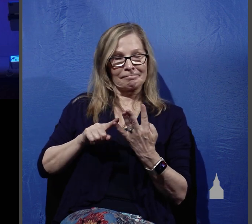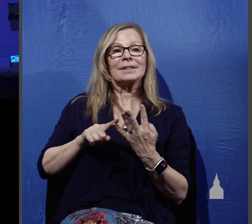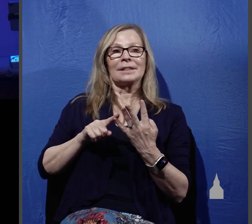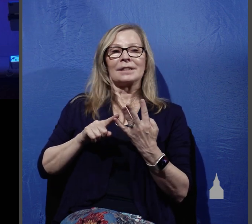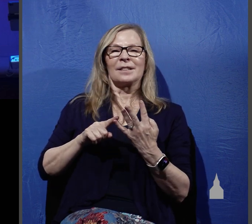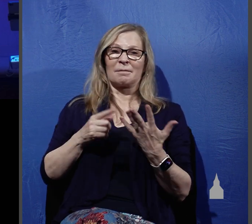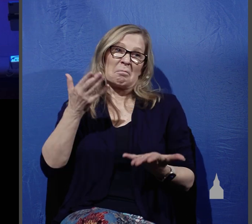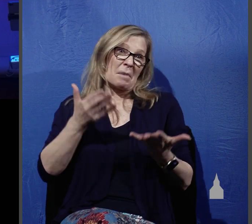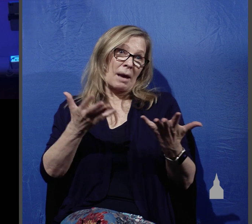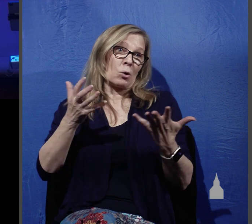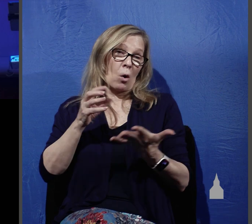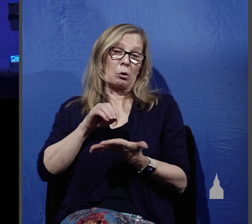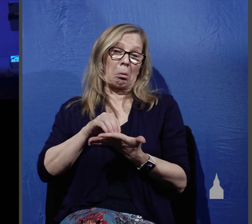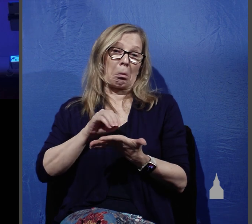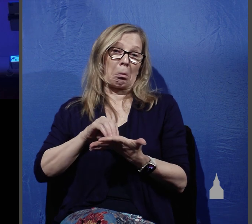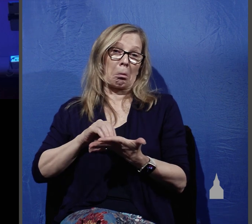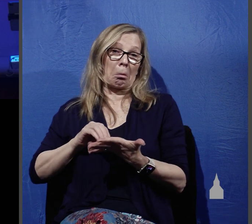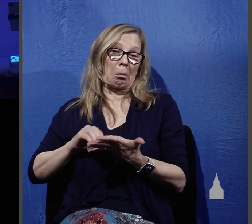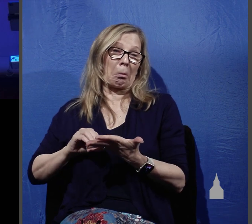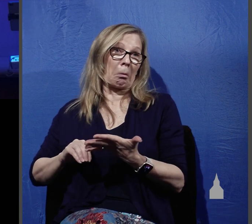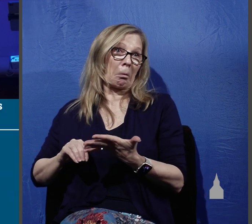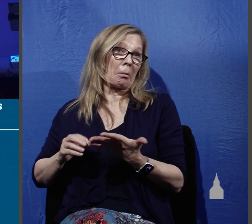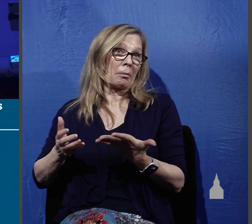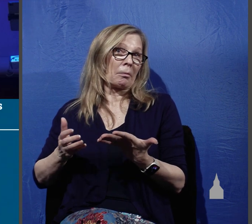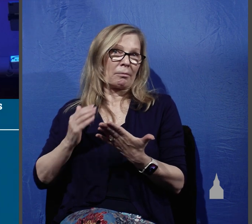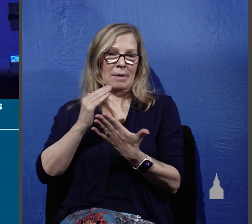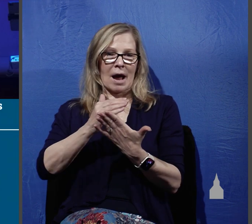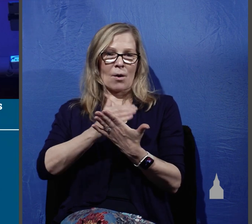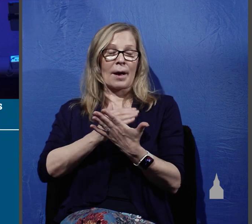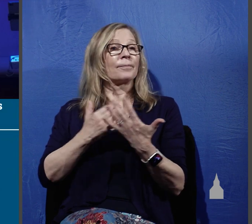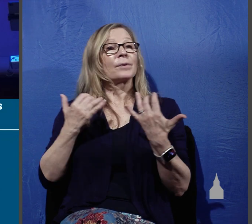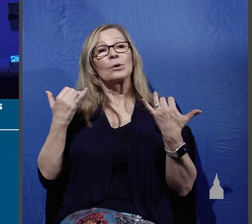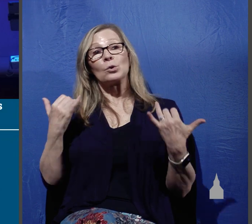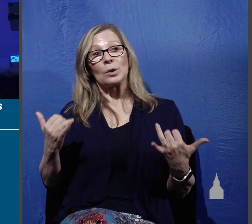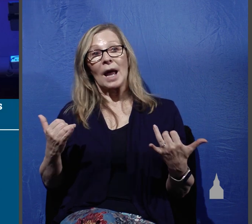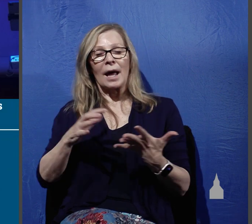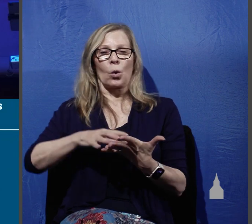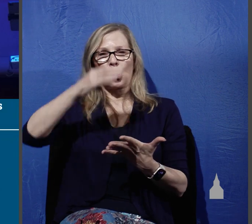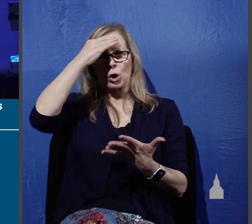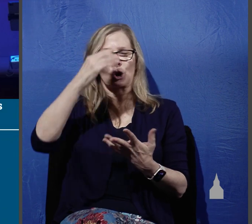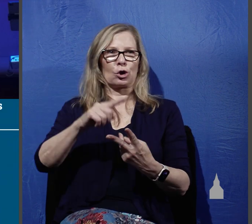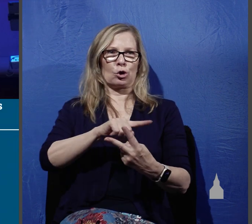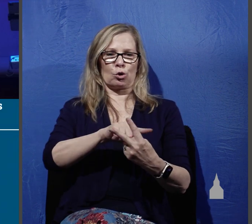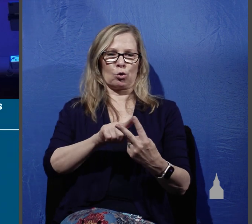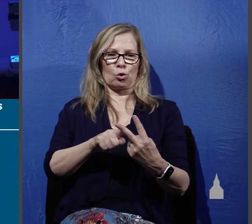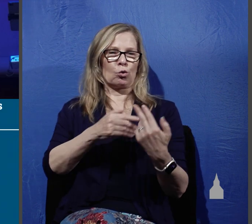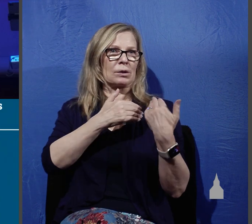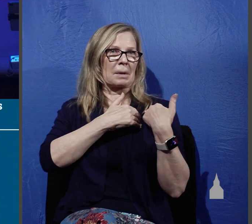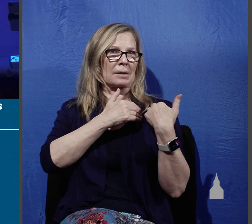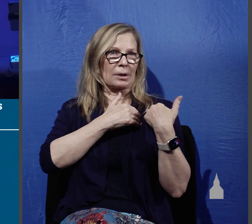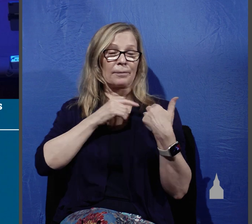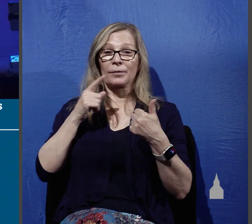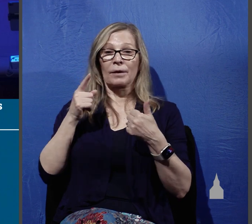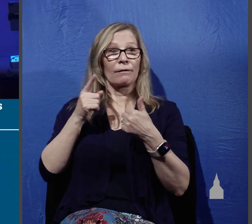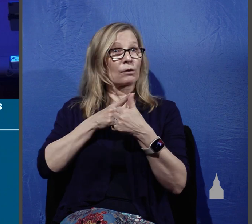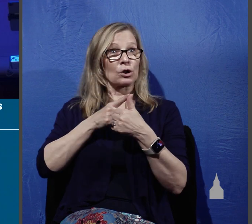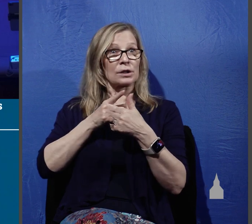you might want to write these notes down in this outline. Today we're going to look at two of these responsibilities, the first one being this, kingdom